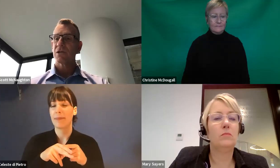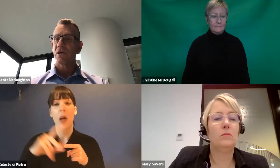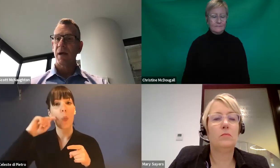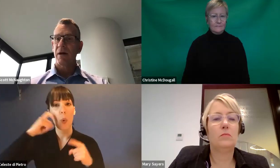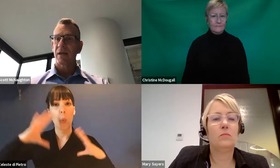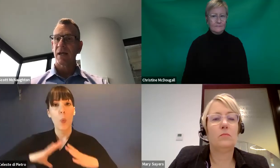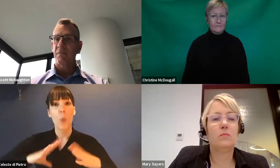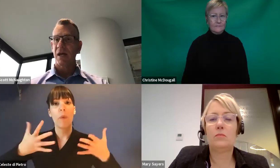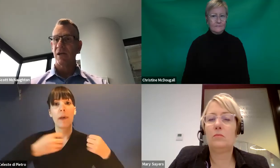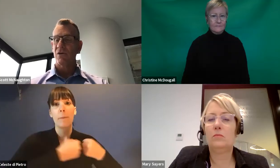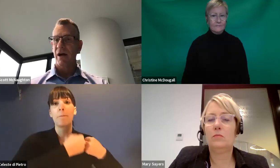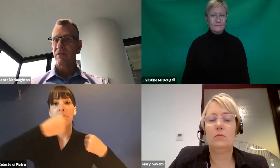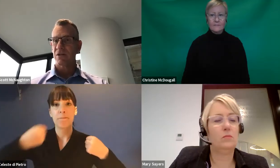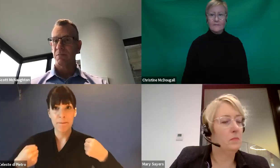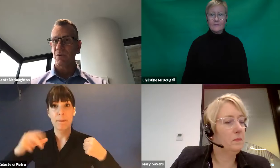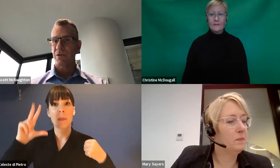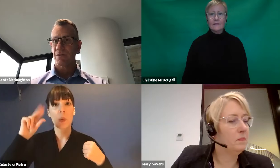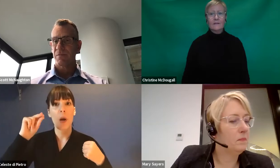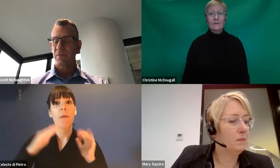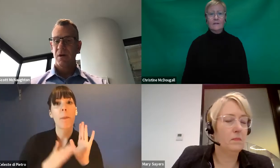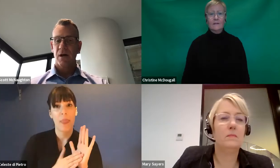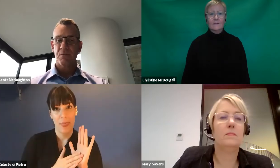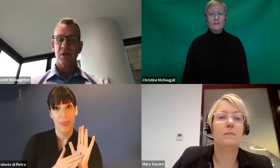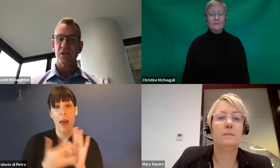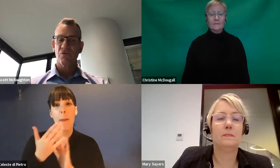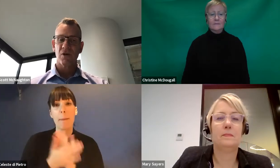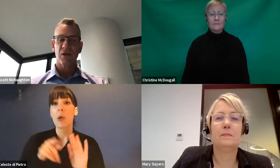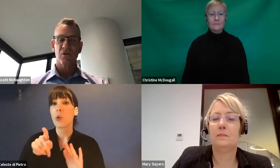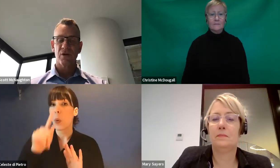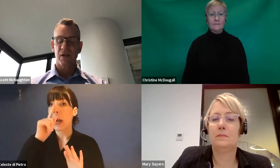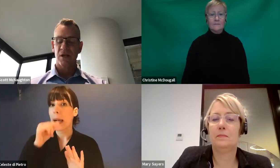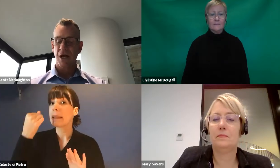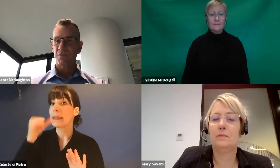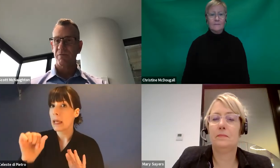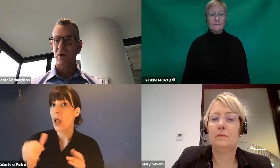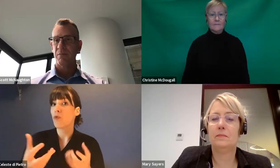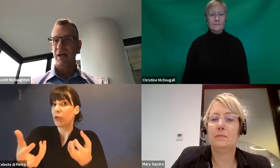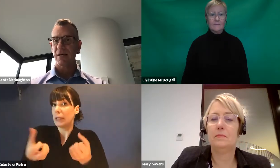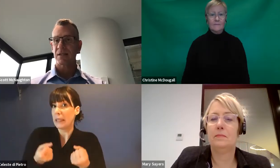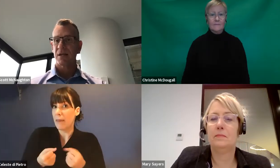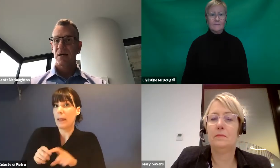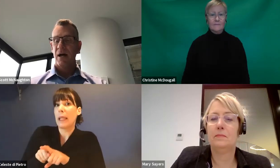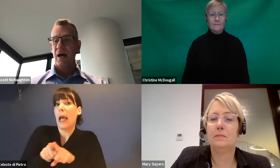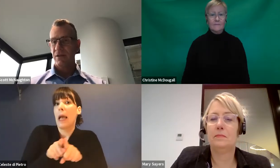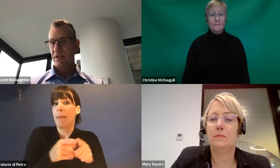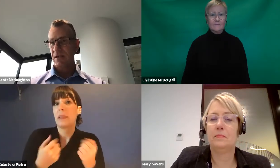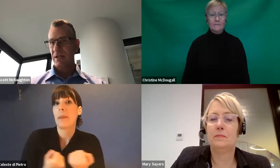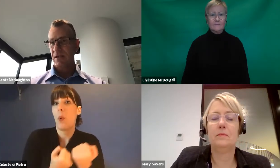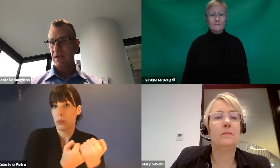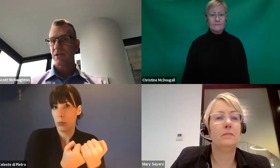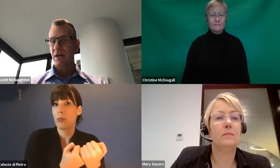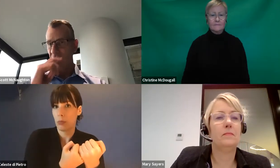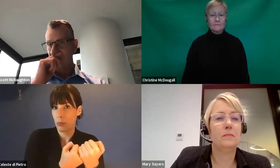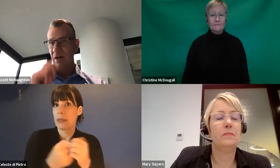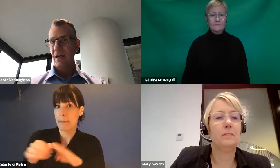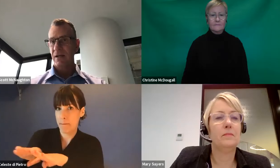So you'll be able to keep getting your current supports. So that's a really good change we've put in place at the start of